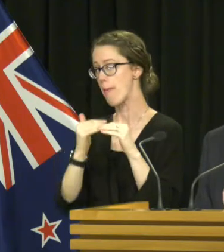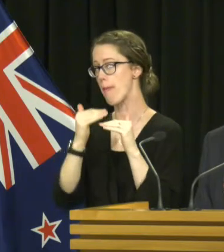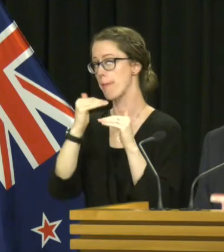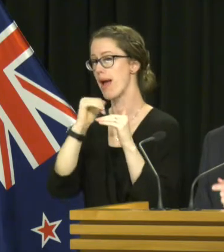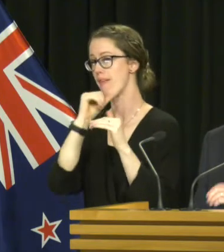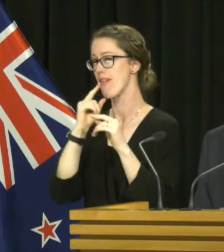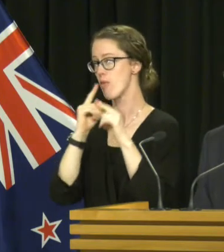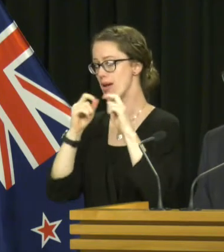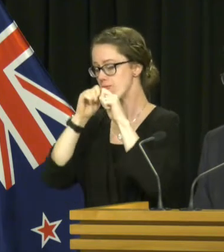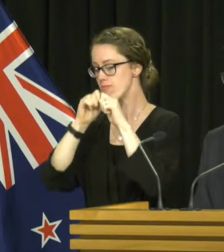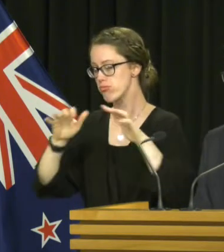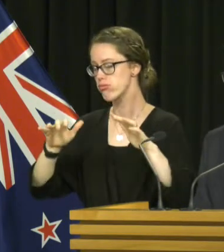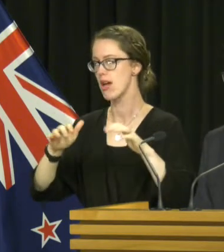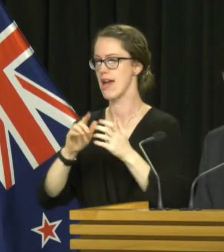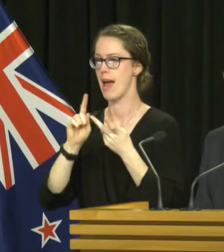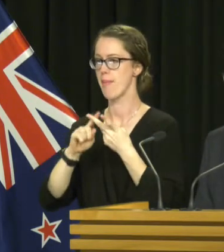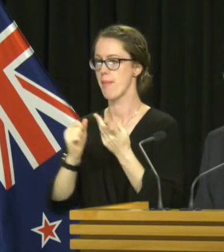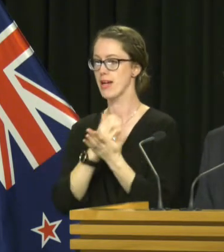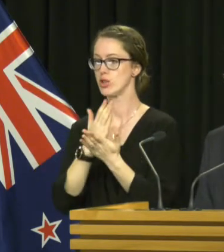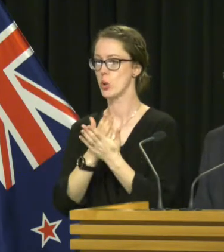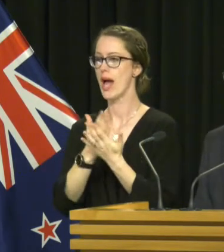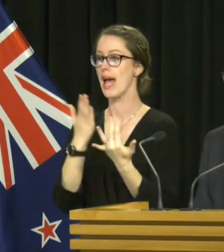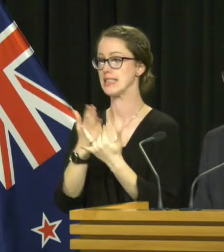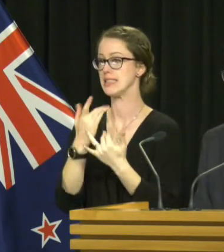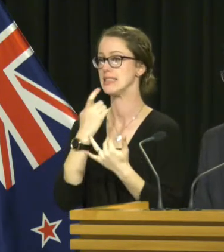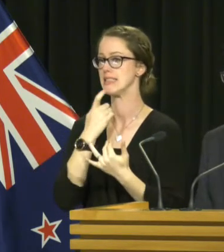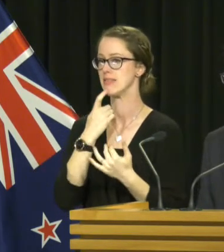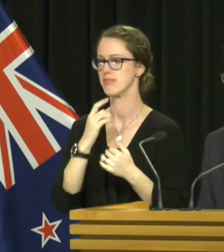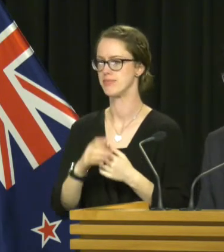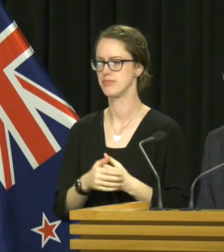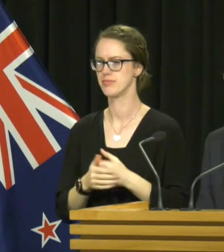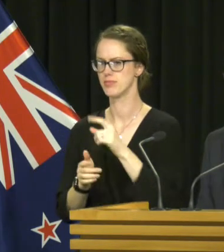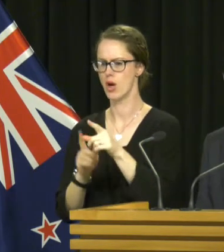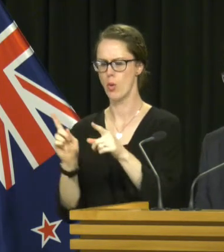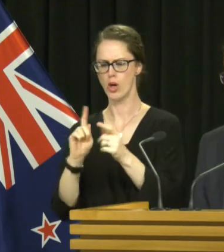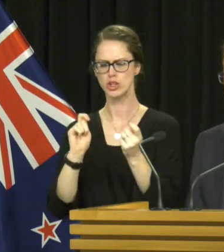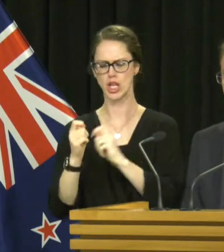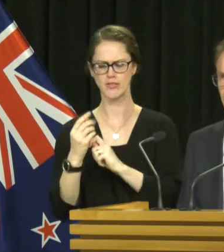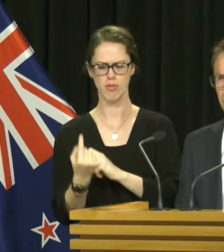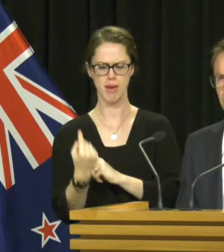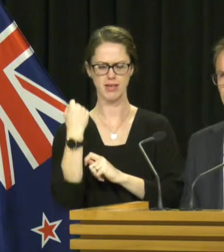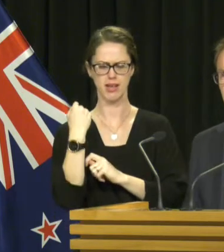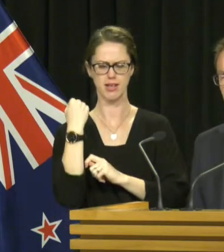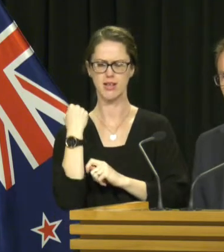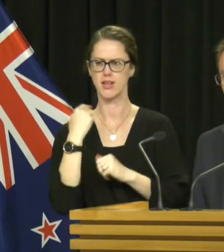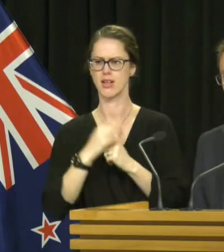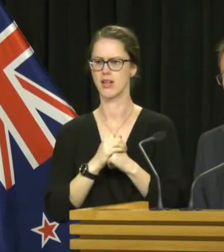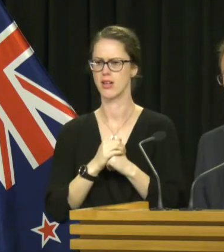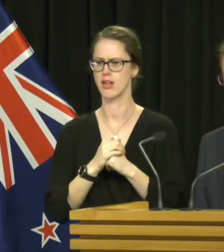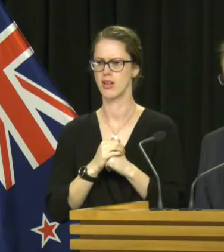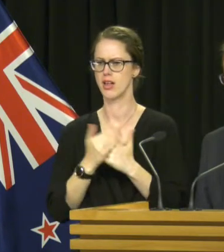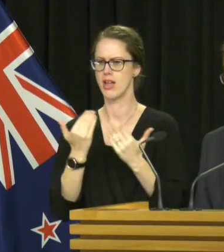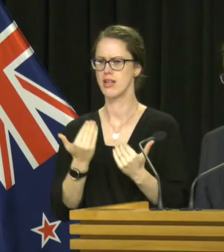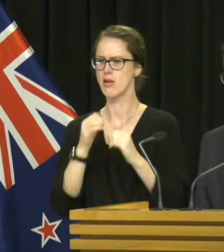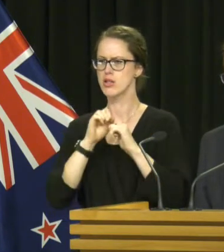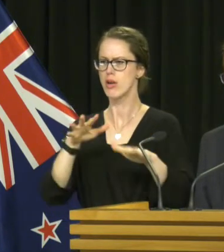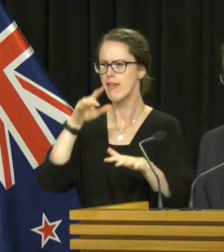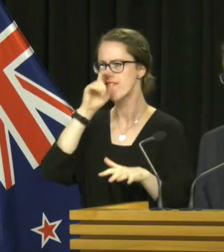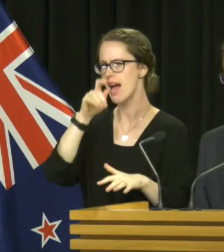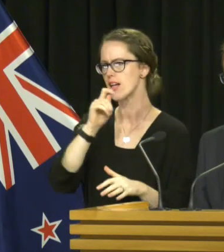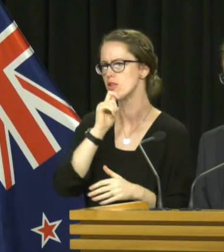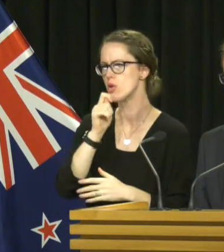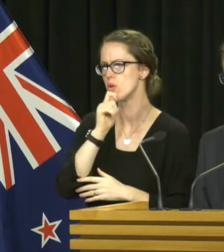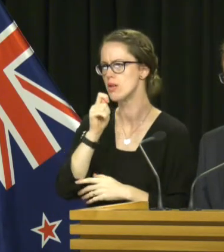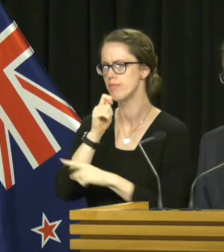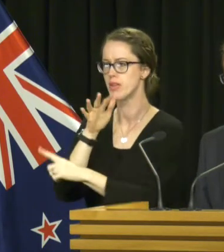with good information and making sure there is really access. Something's changed since then though, I suppose, the history of fake news